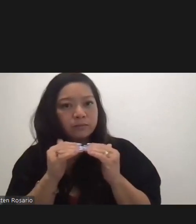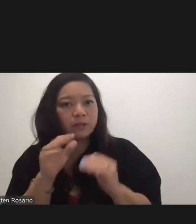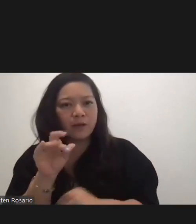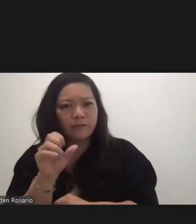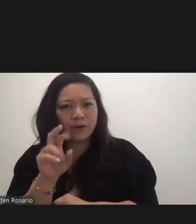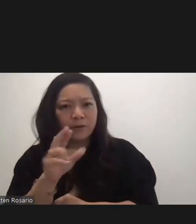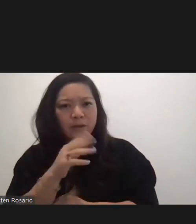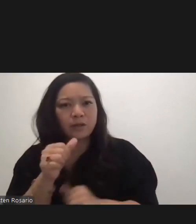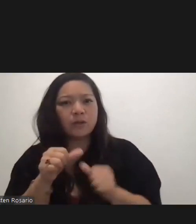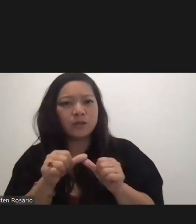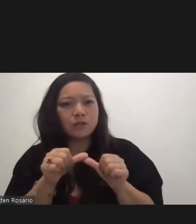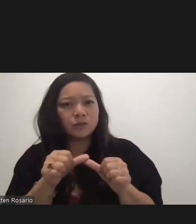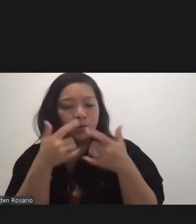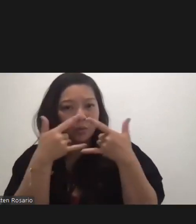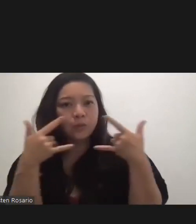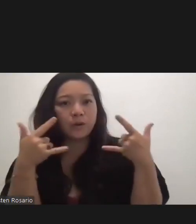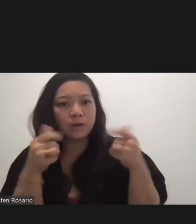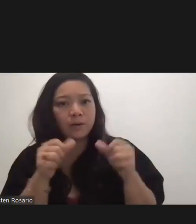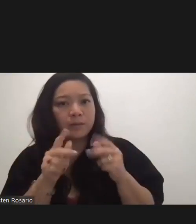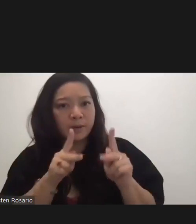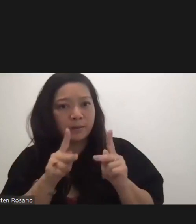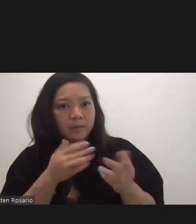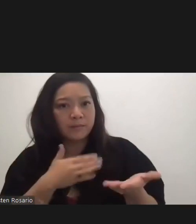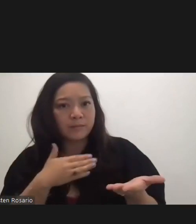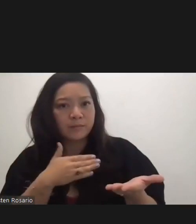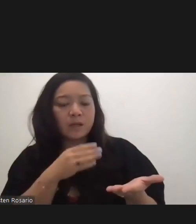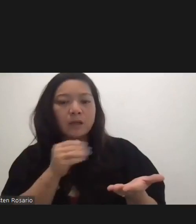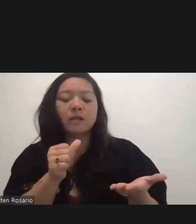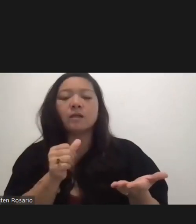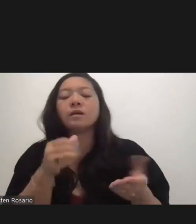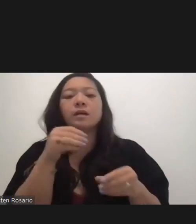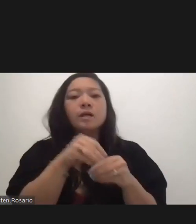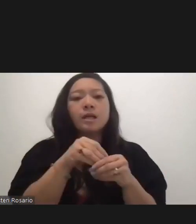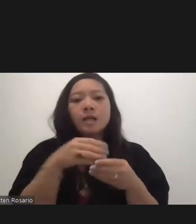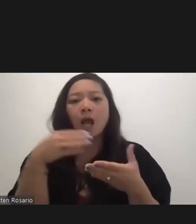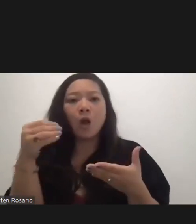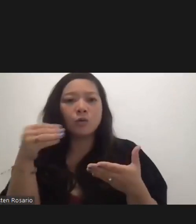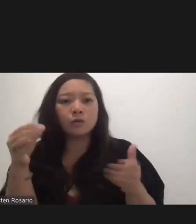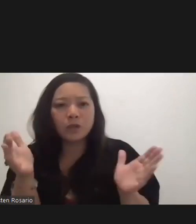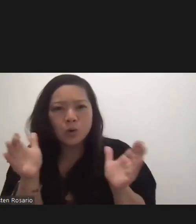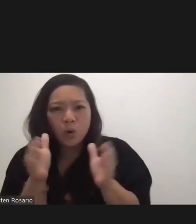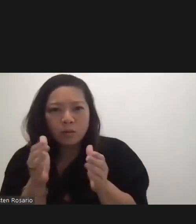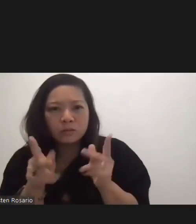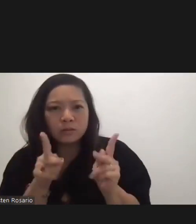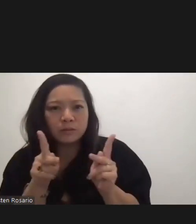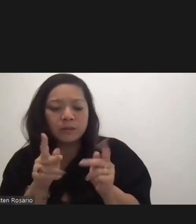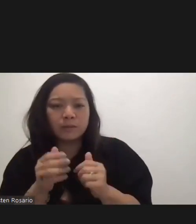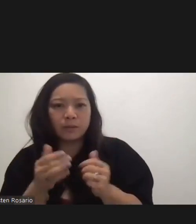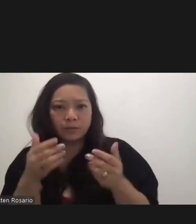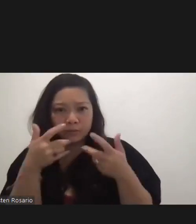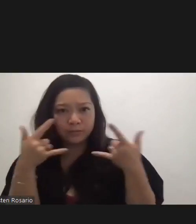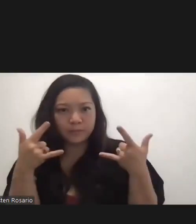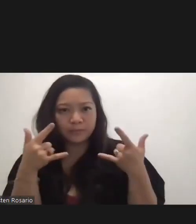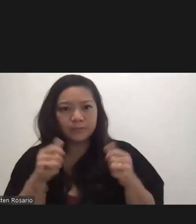still continue to wear their mask, especially in indoors and in closed situations. Thank you.